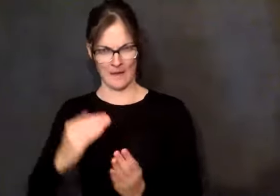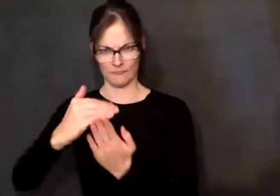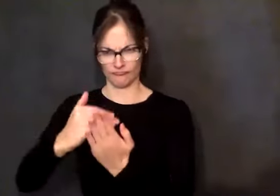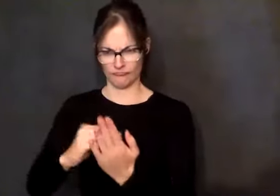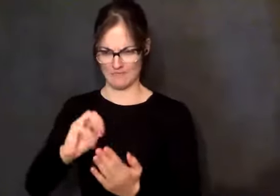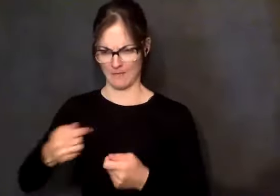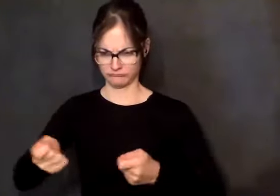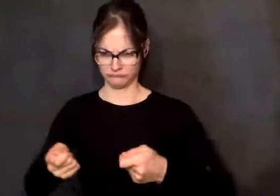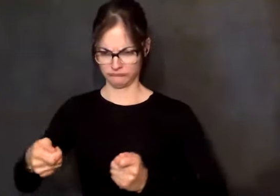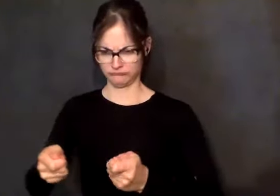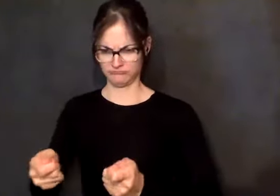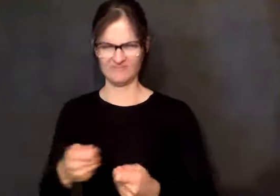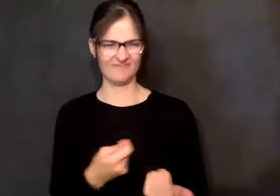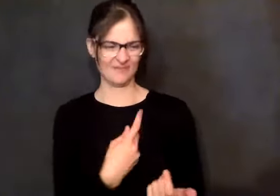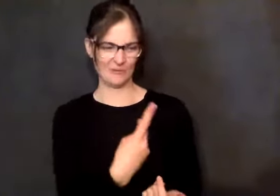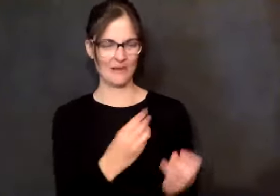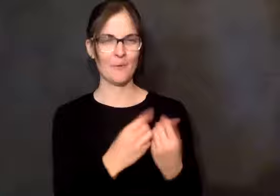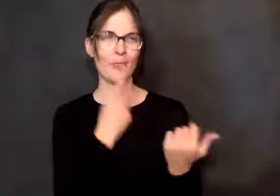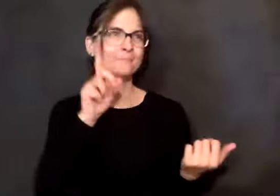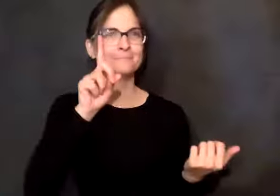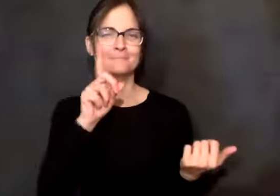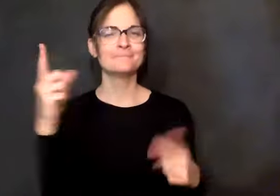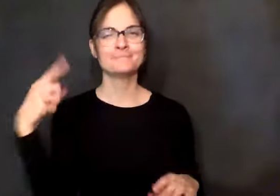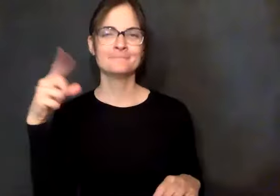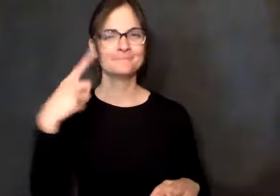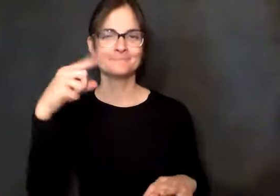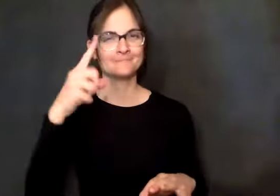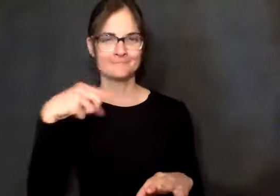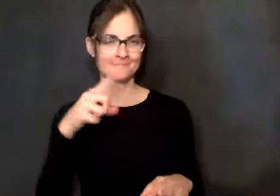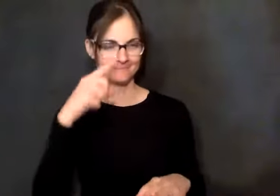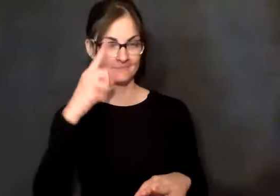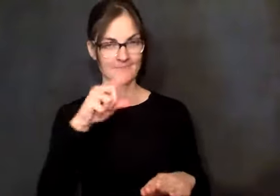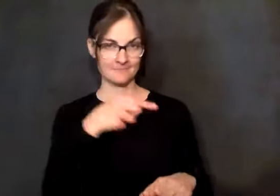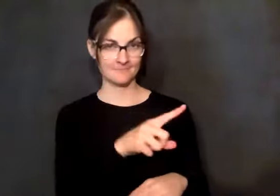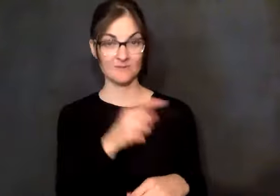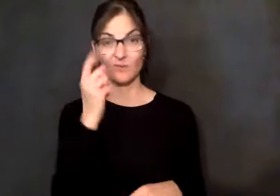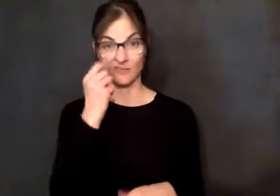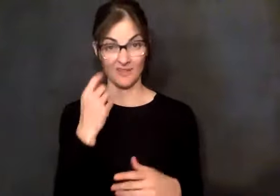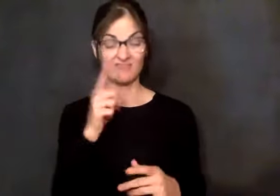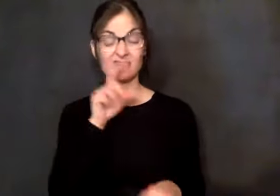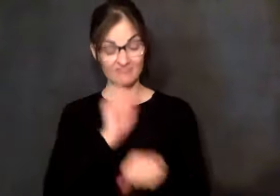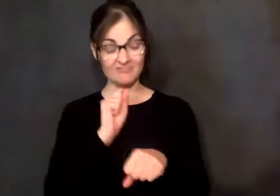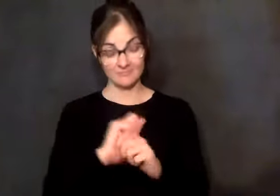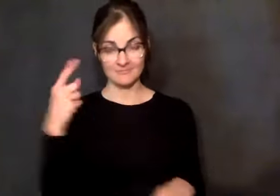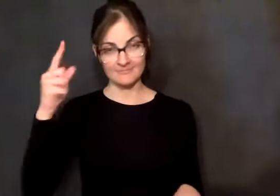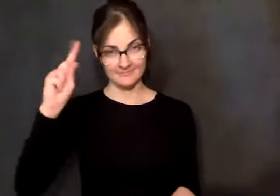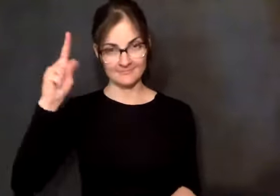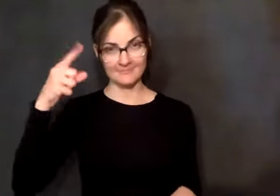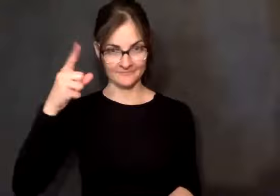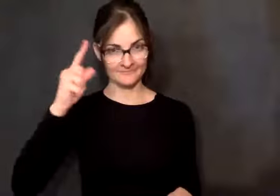Anyway, and so by the time that we got to San Francisco, many, many, many, many,